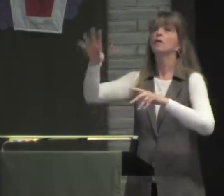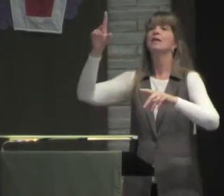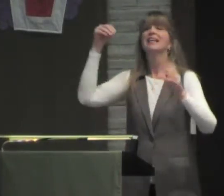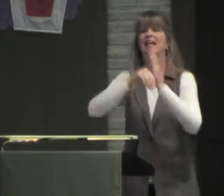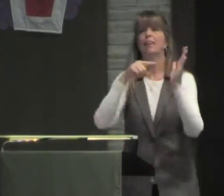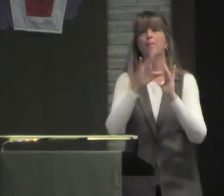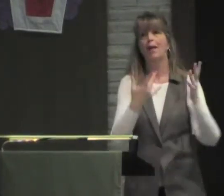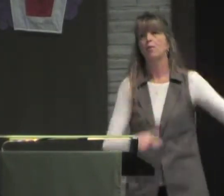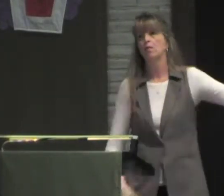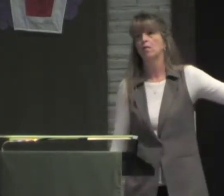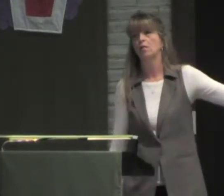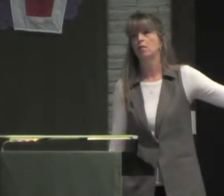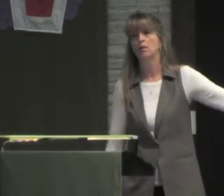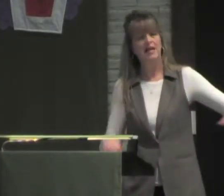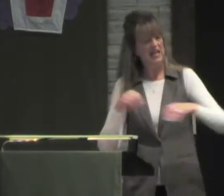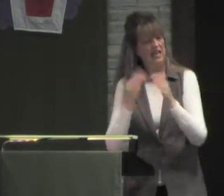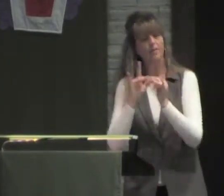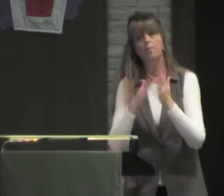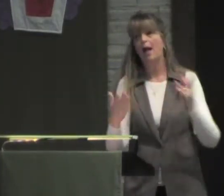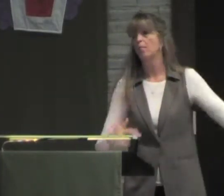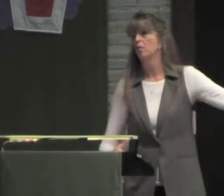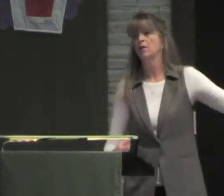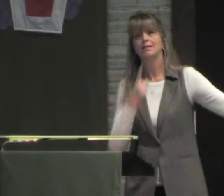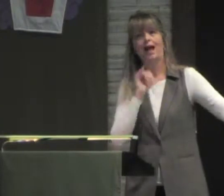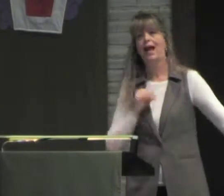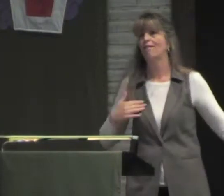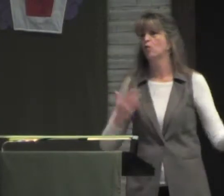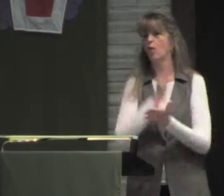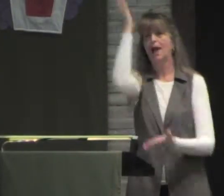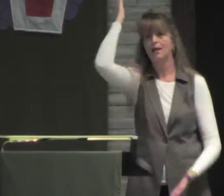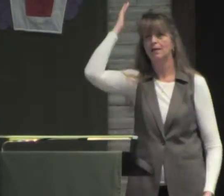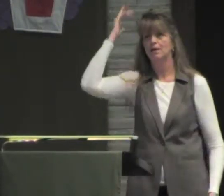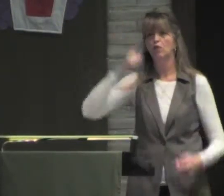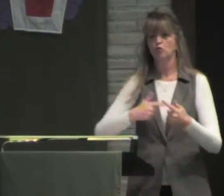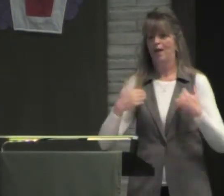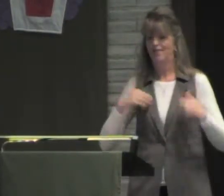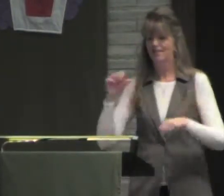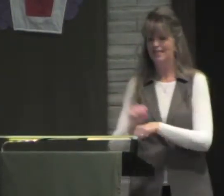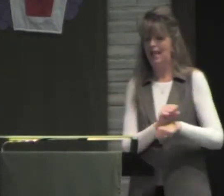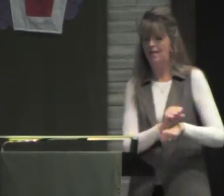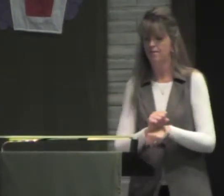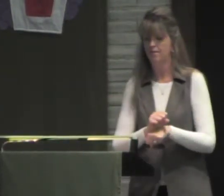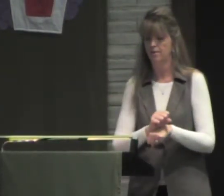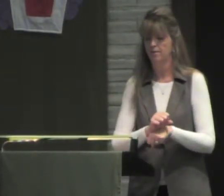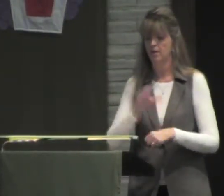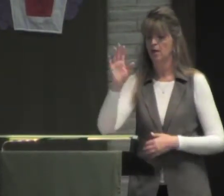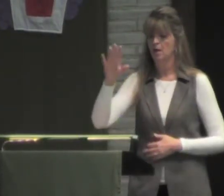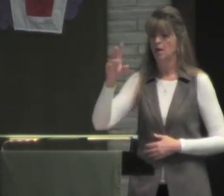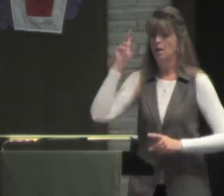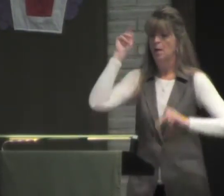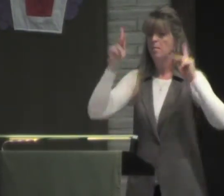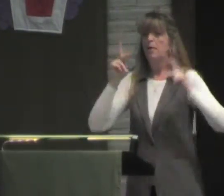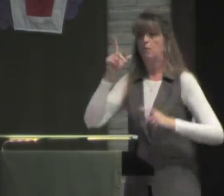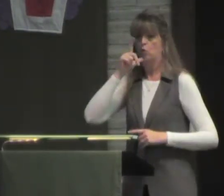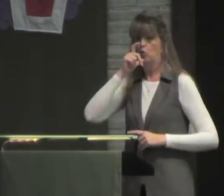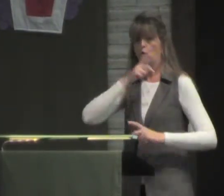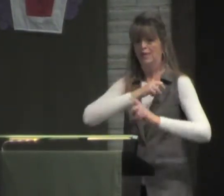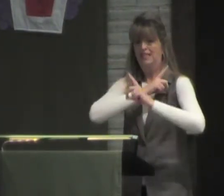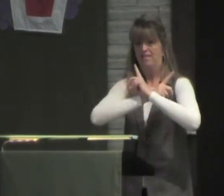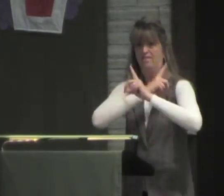This was used in the decades leading up to the Civil War, and it was used to defend the practice of slavery.